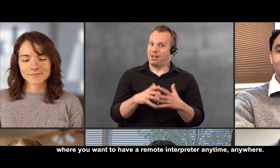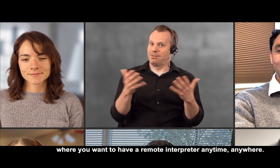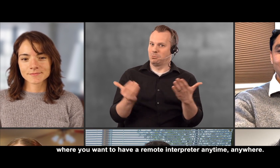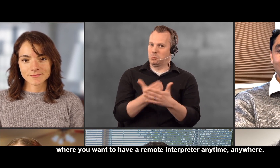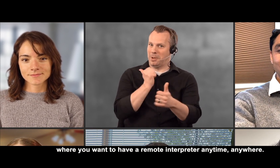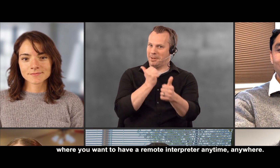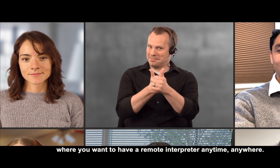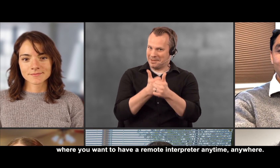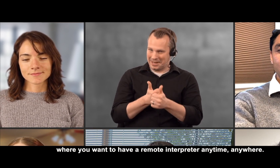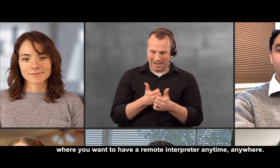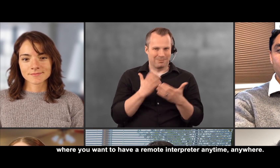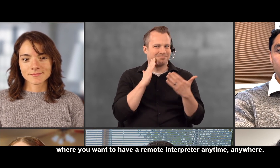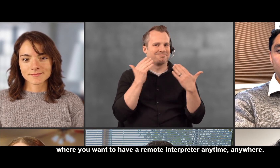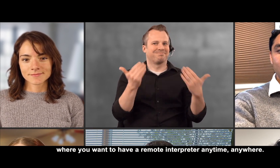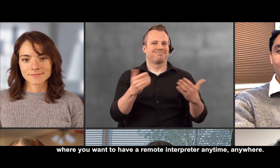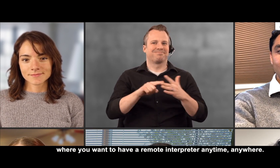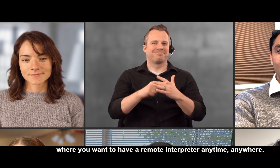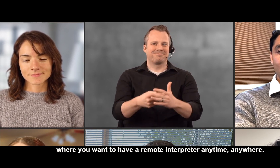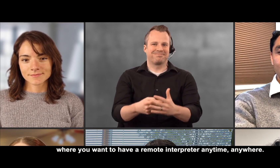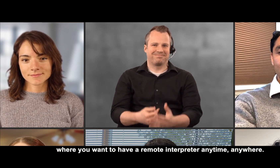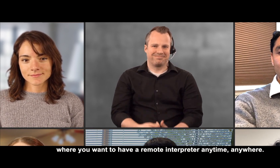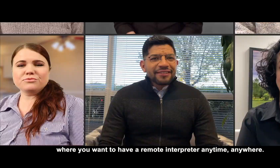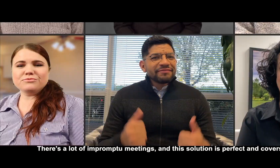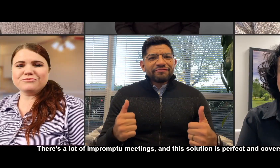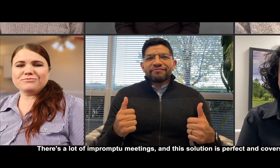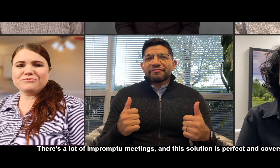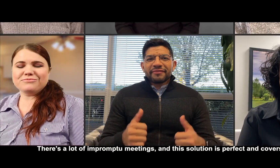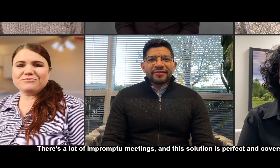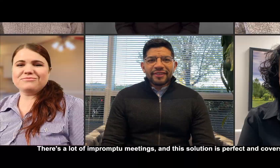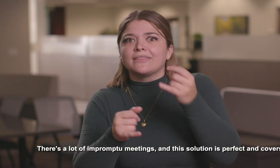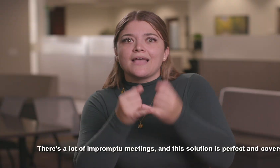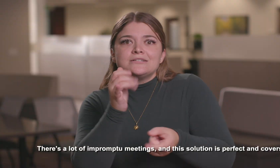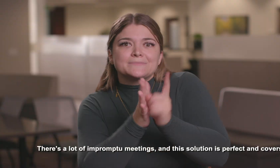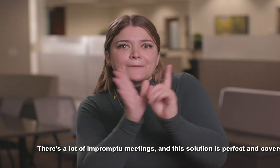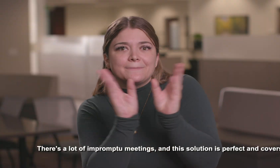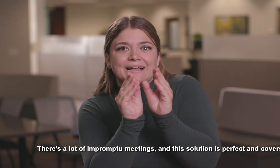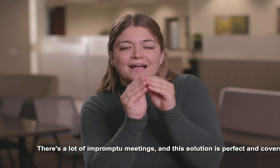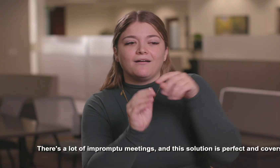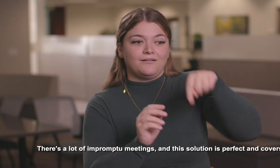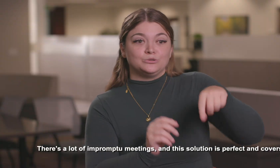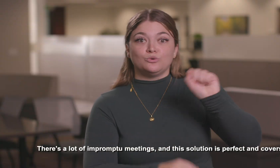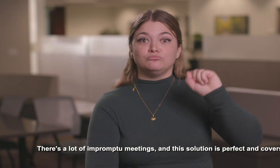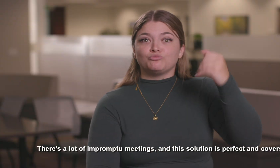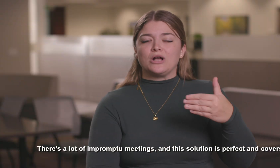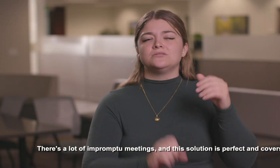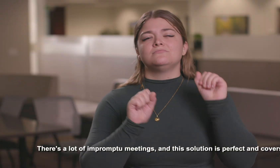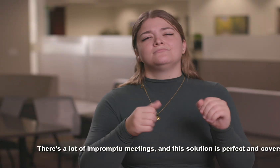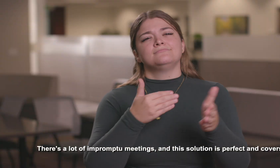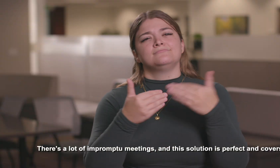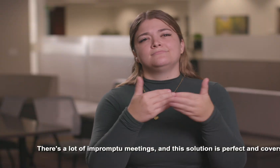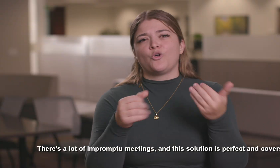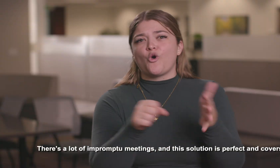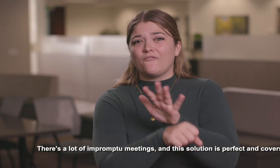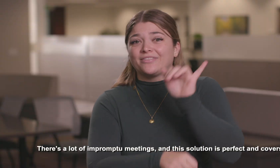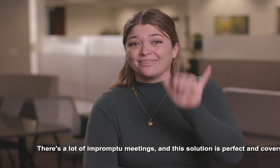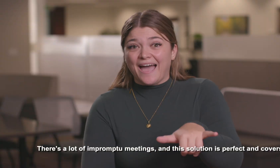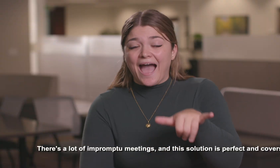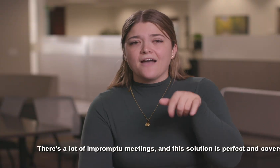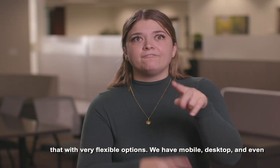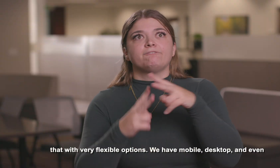anytime, anywhere. There's a lot of impromptu meetings, and this solution is perfect and covers that